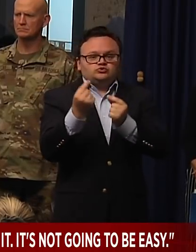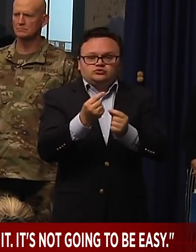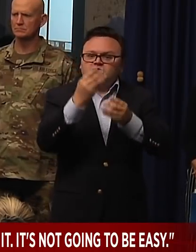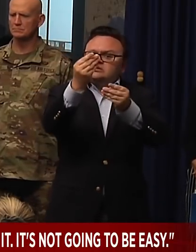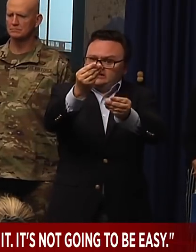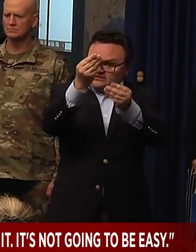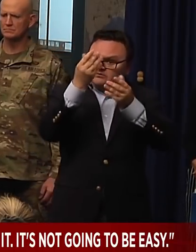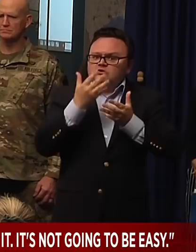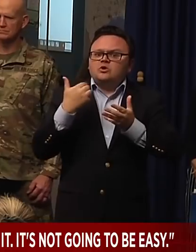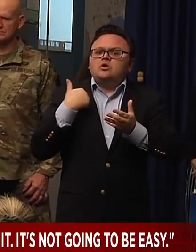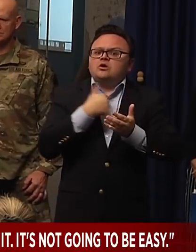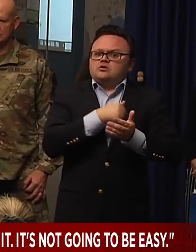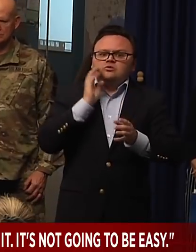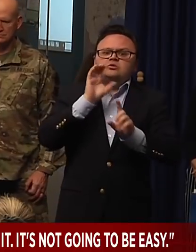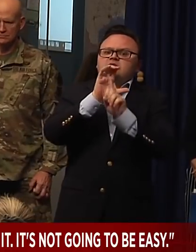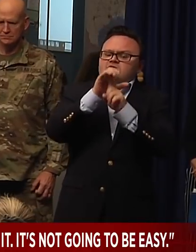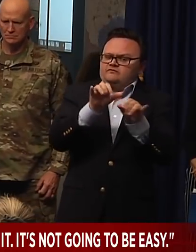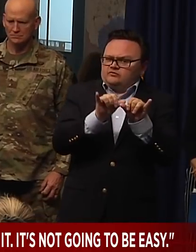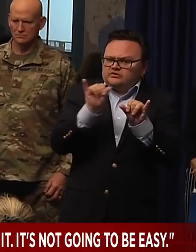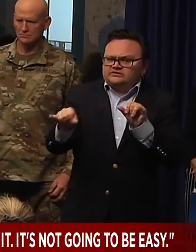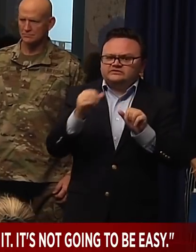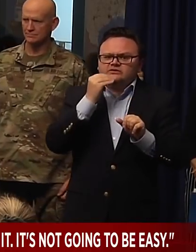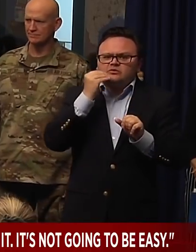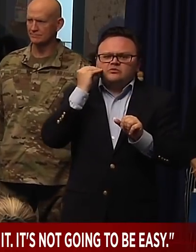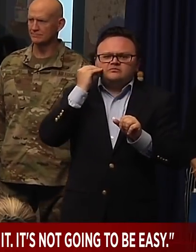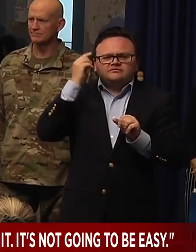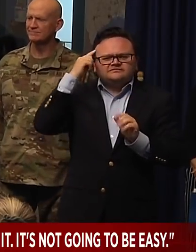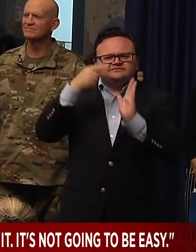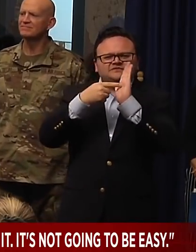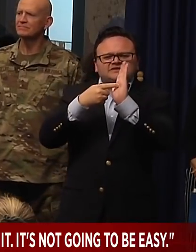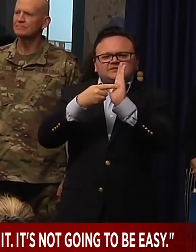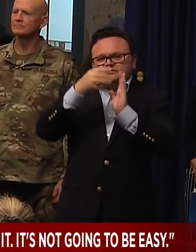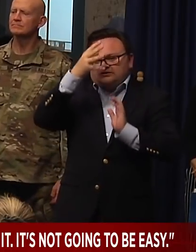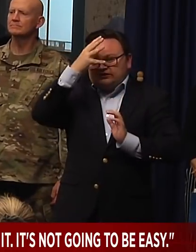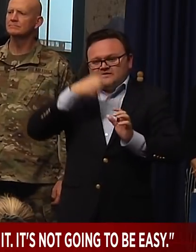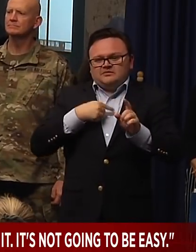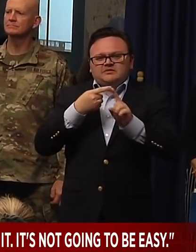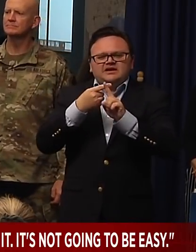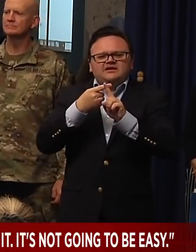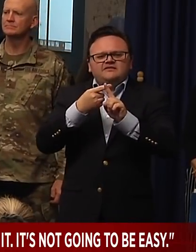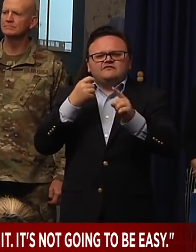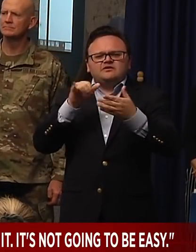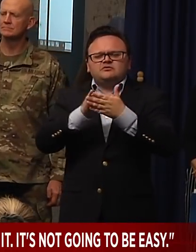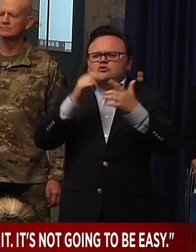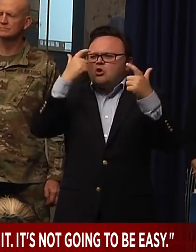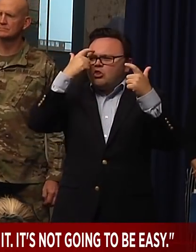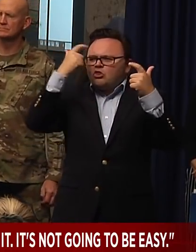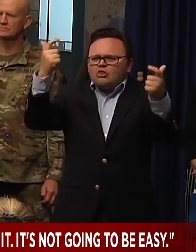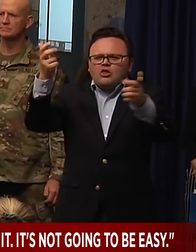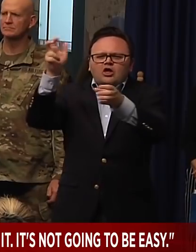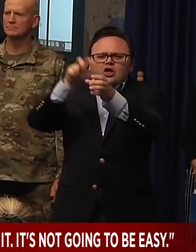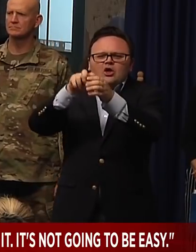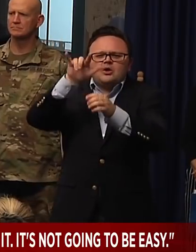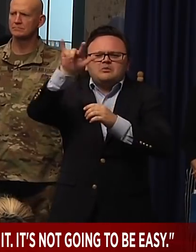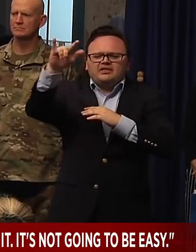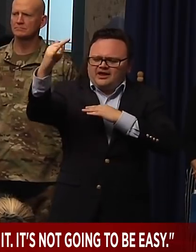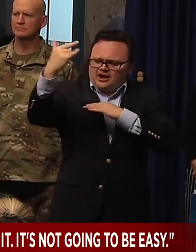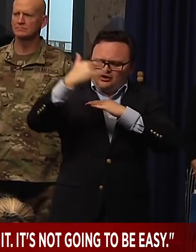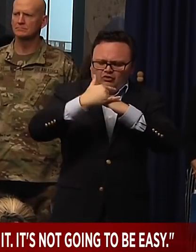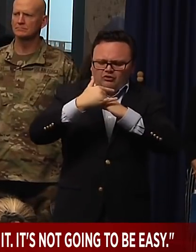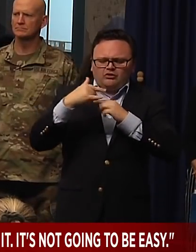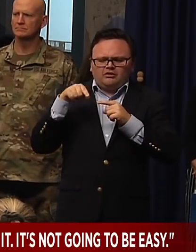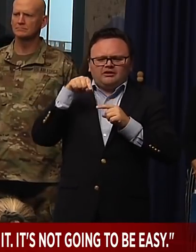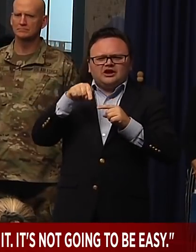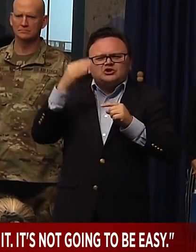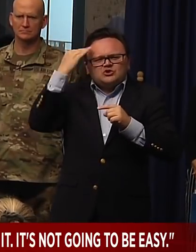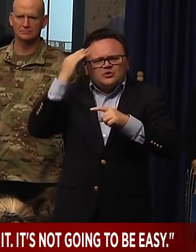I mean, you know, for a guy to get on a plane like that and then want to go out in the community afterwards, I mean, come on. You got to, you got to do a better